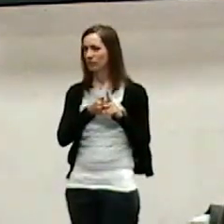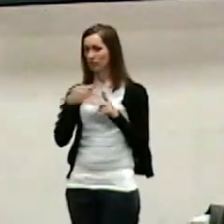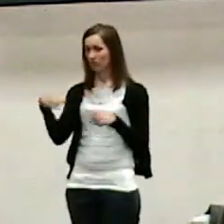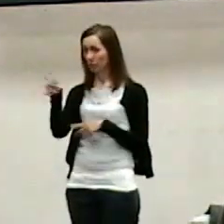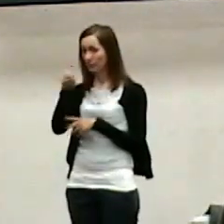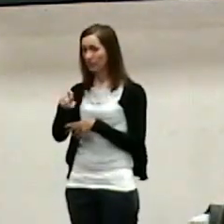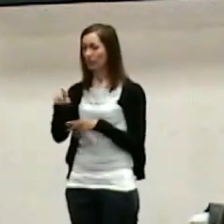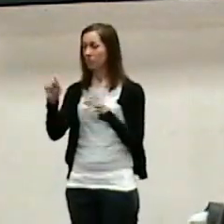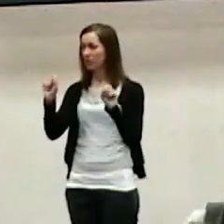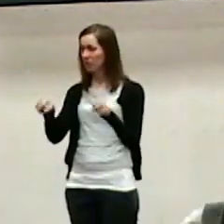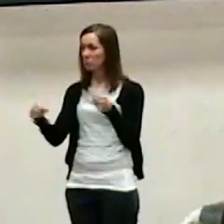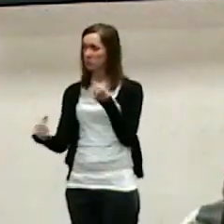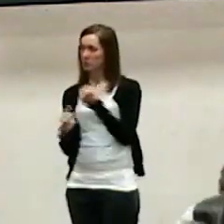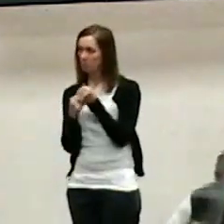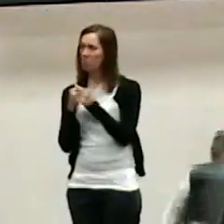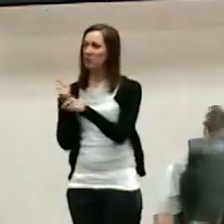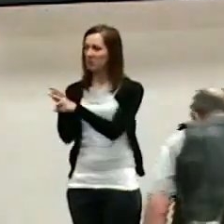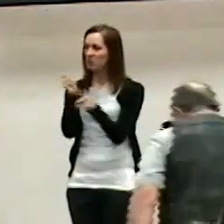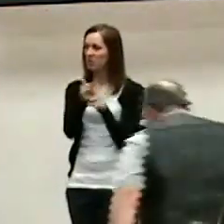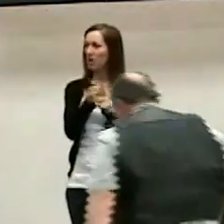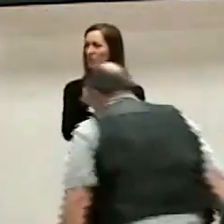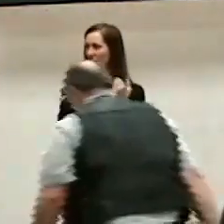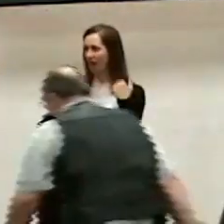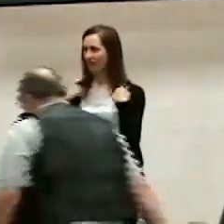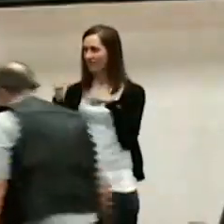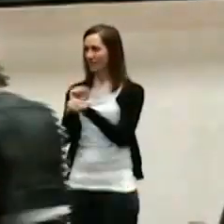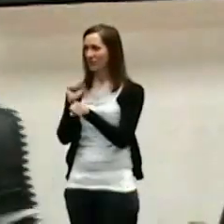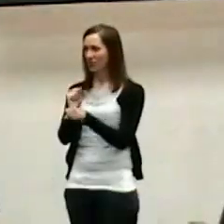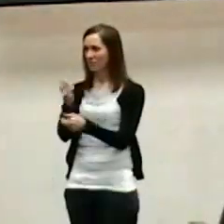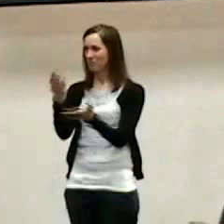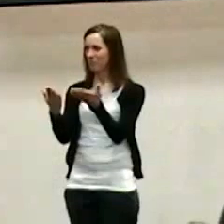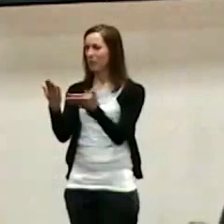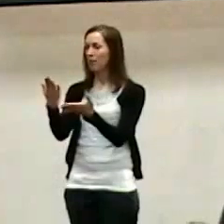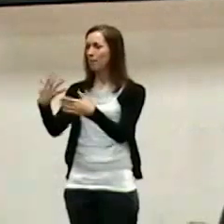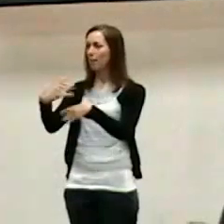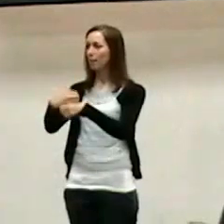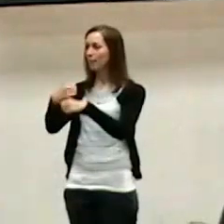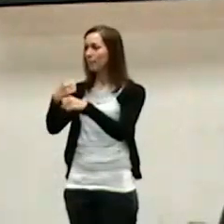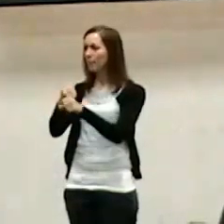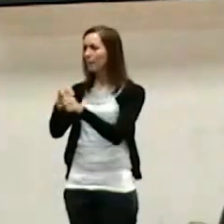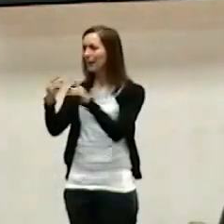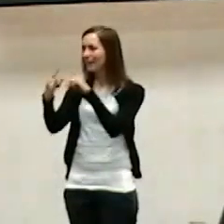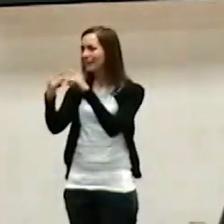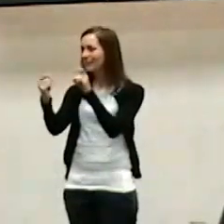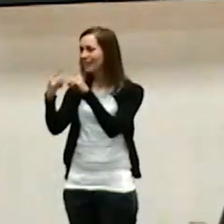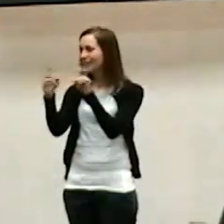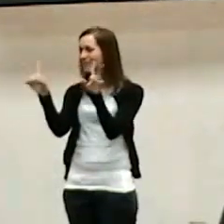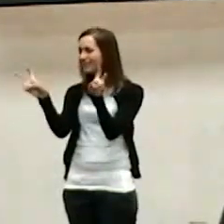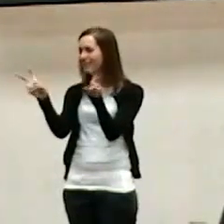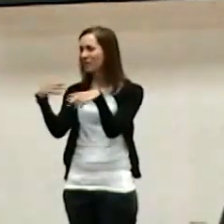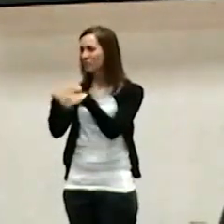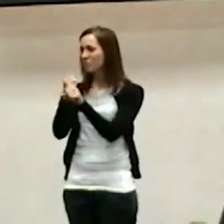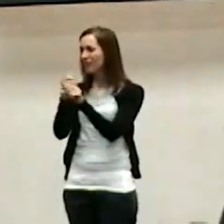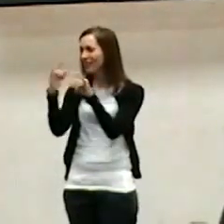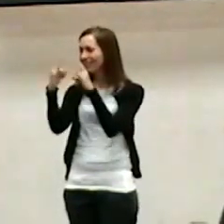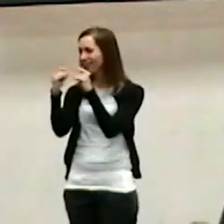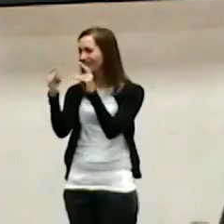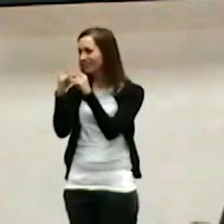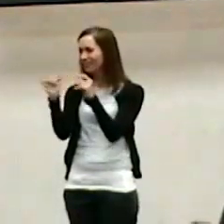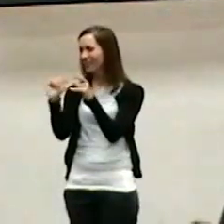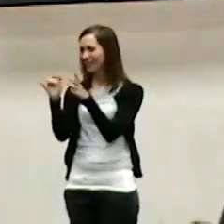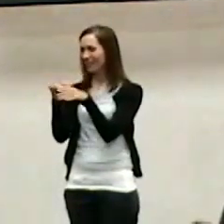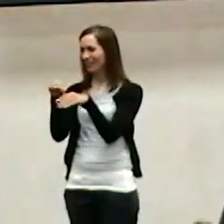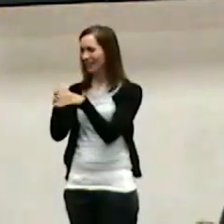be able to have a job, make some tents even. And I thought it was the fruitiest, not fruitful. I thought it was the fruitiest thing he could say.